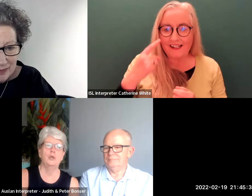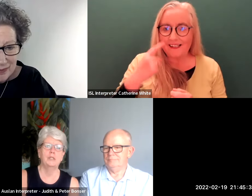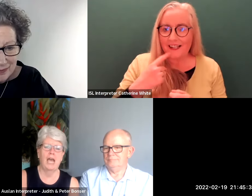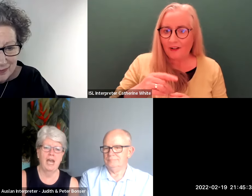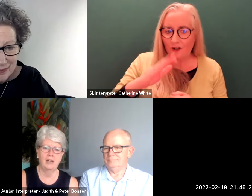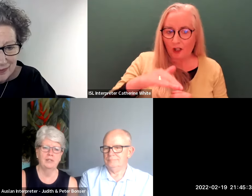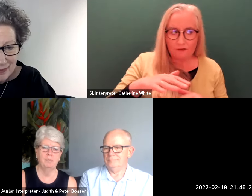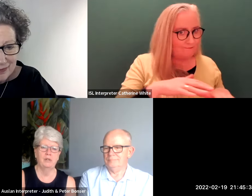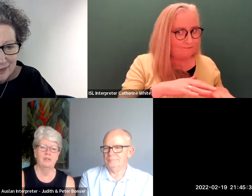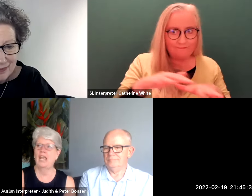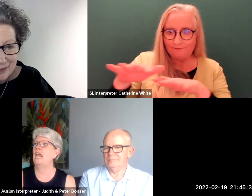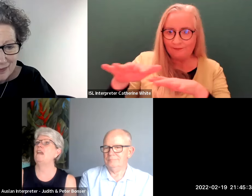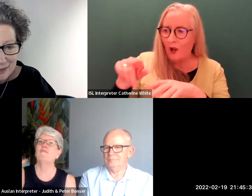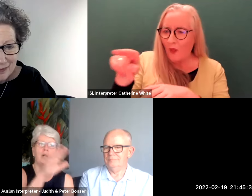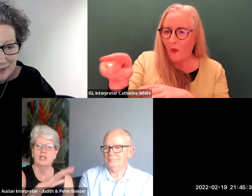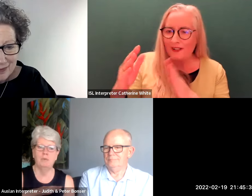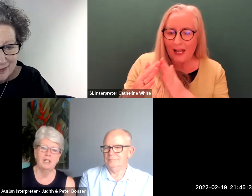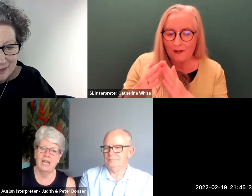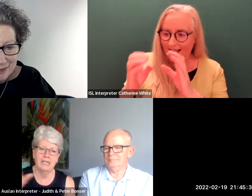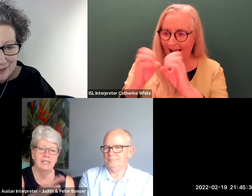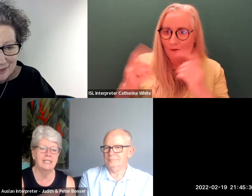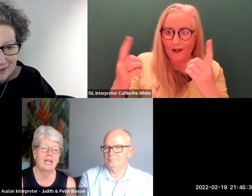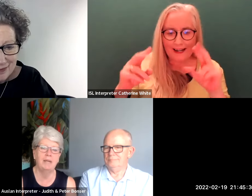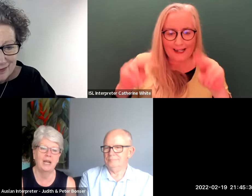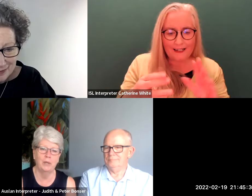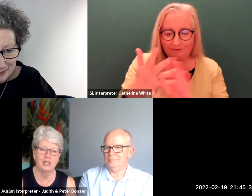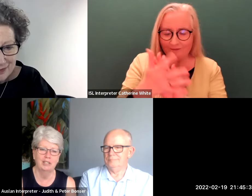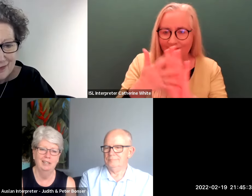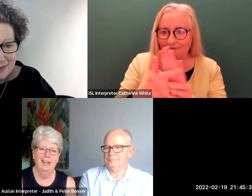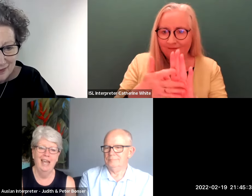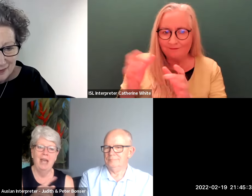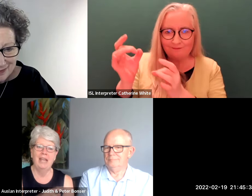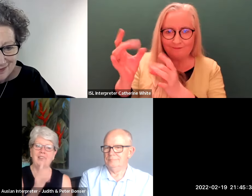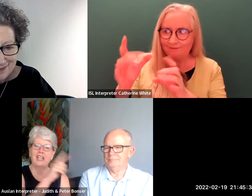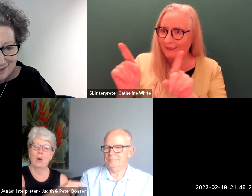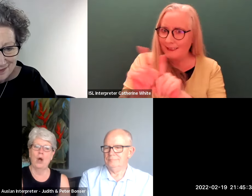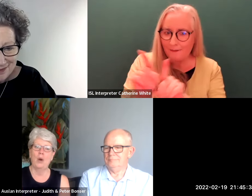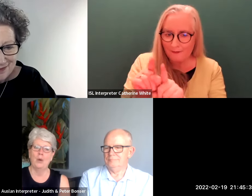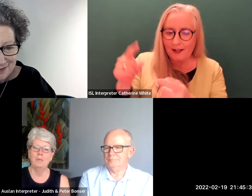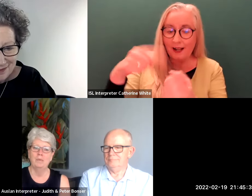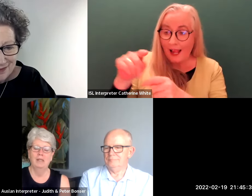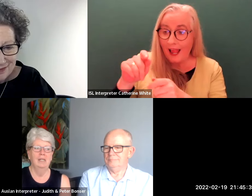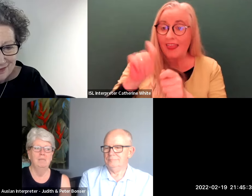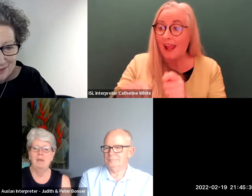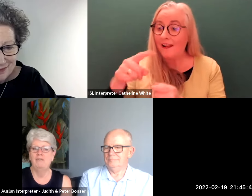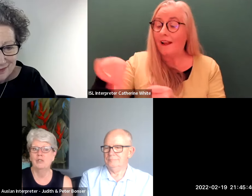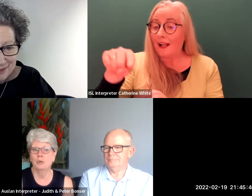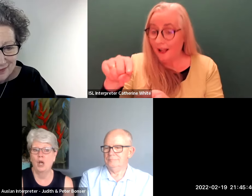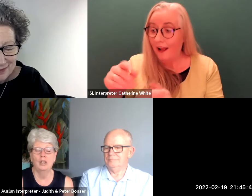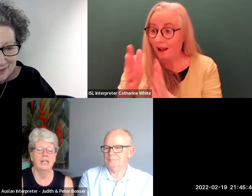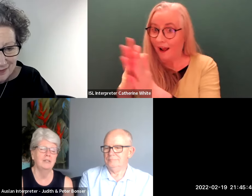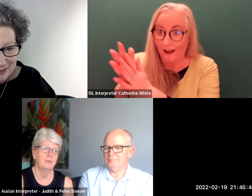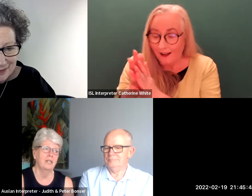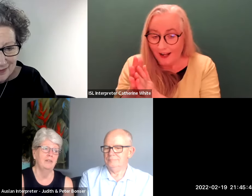to those houses because everyone communicated in the same language and then they go home maybe for